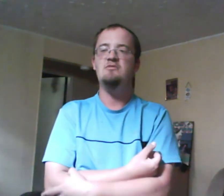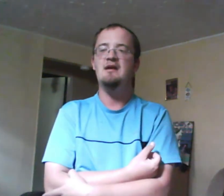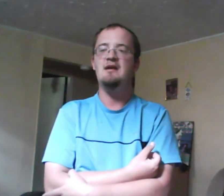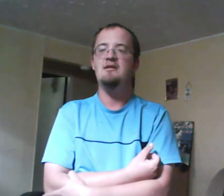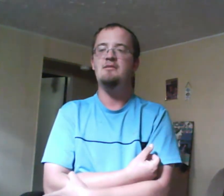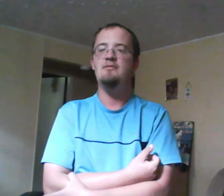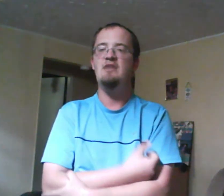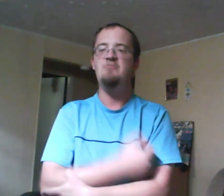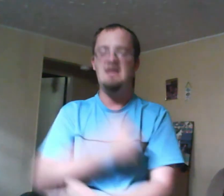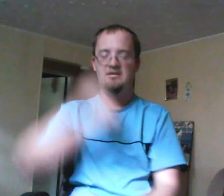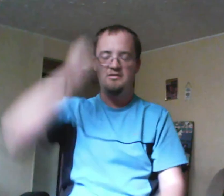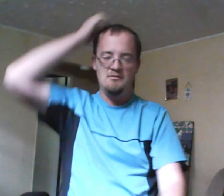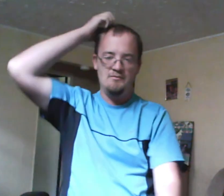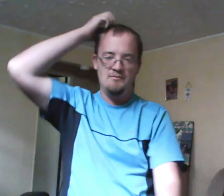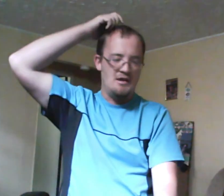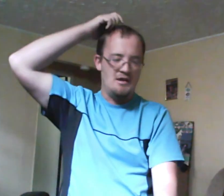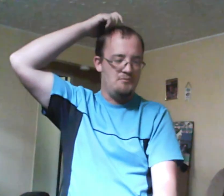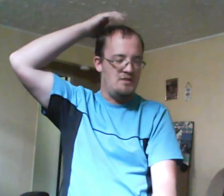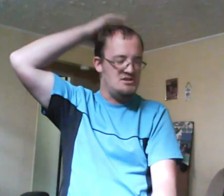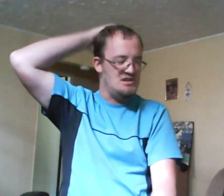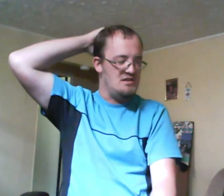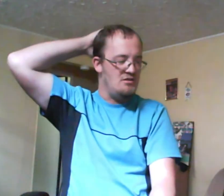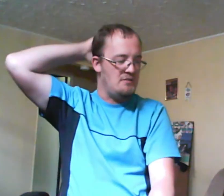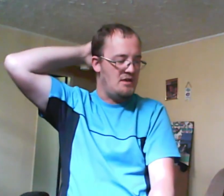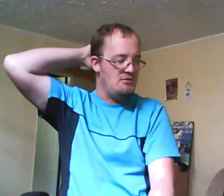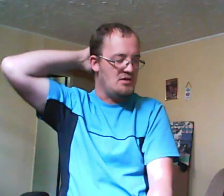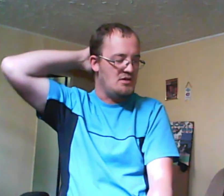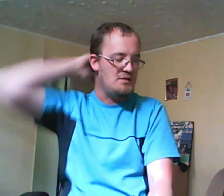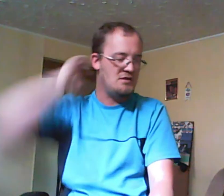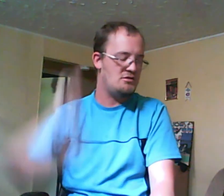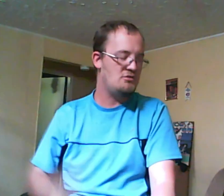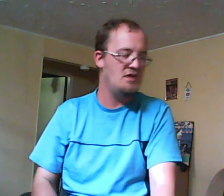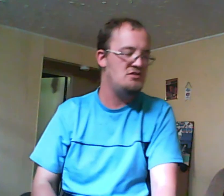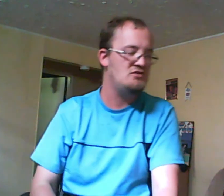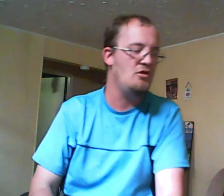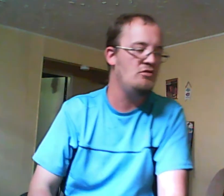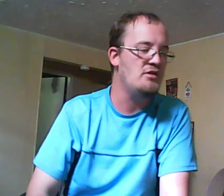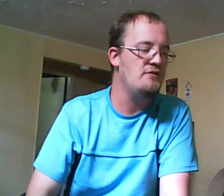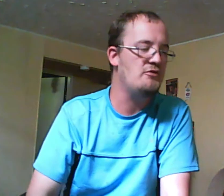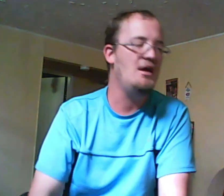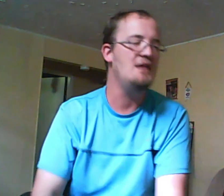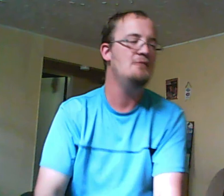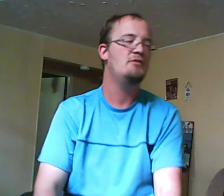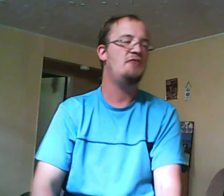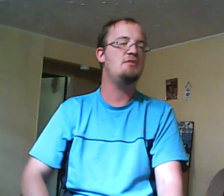mouthpiece but she didn't know that Maya would be targeted by Hunter so Hunter goes looking for blood thankfully Miles stops